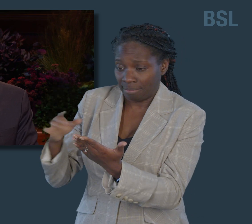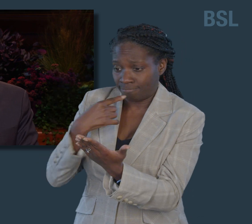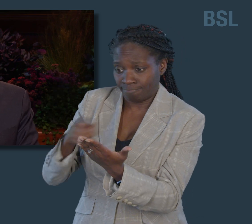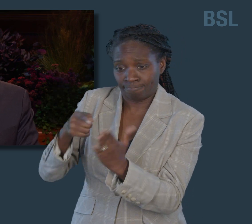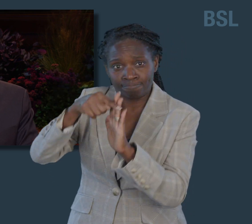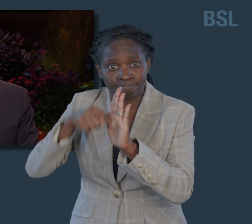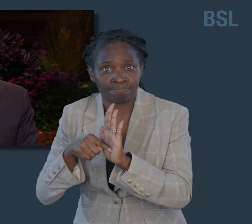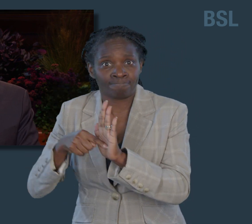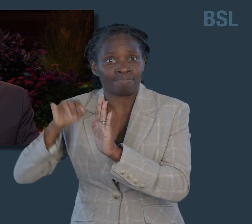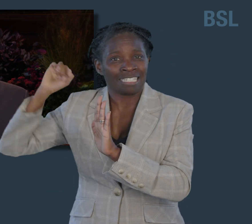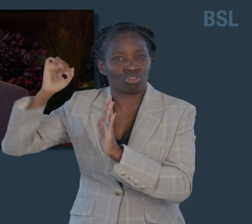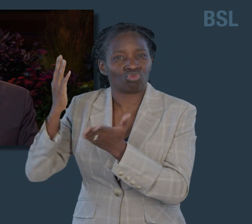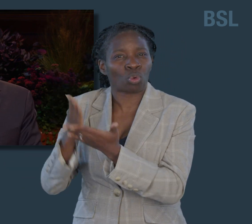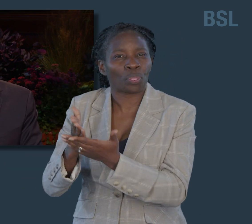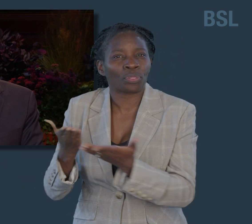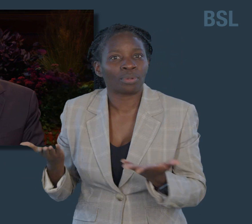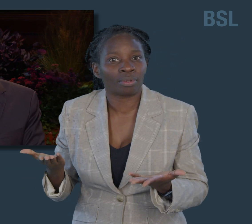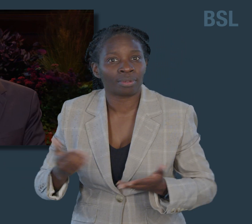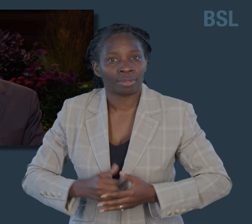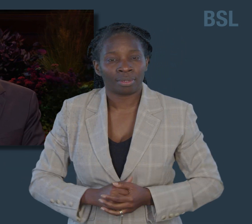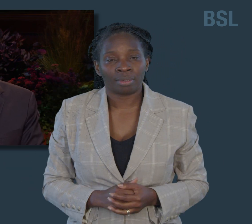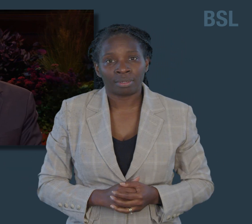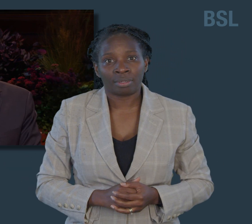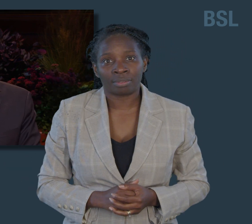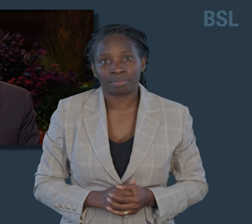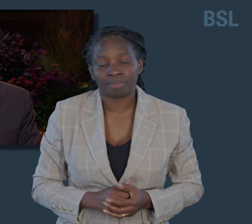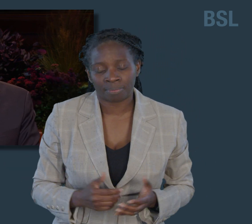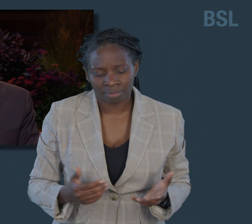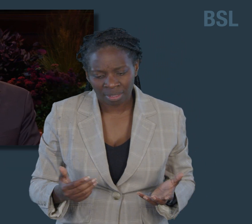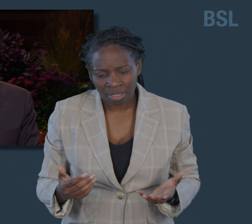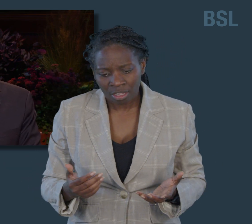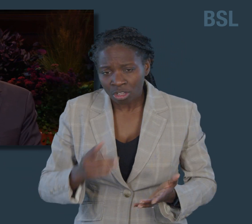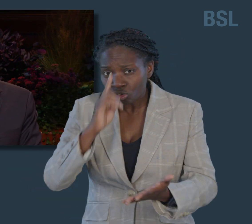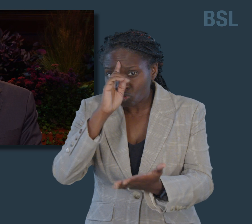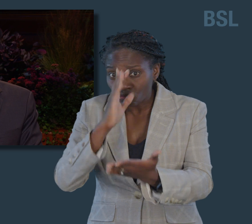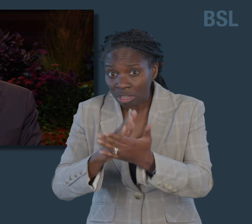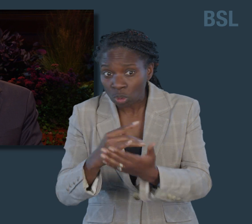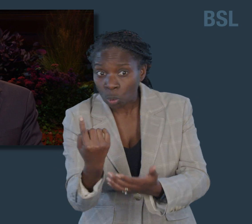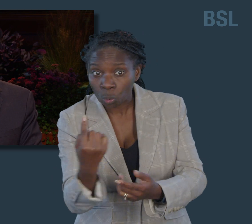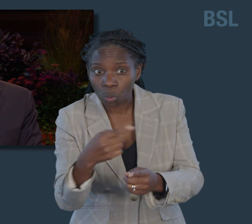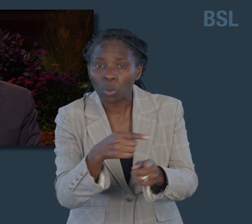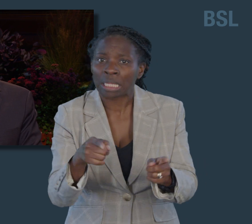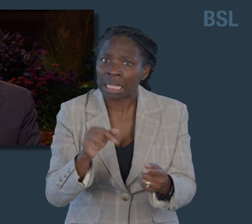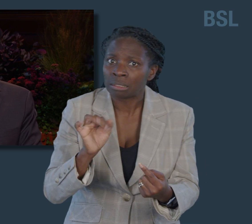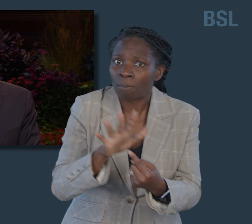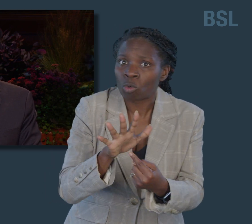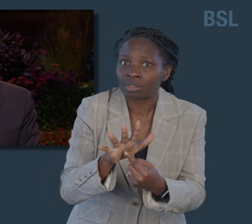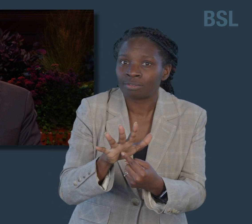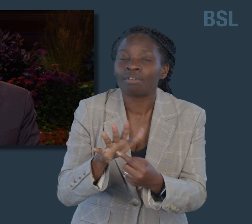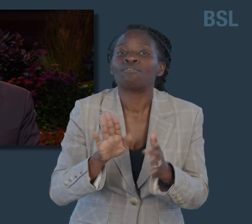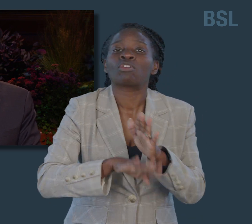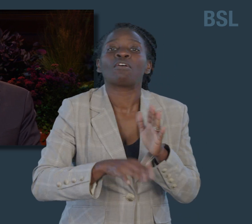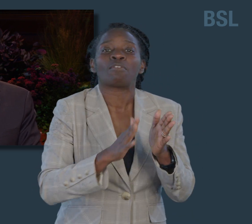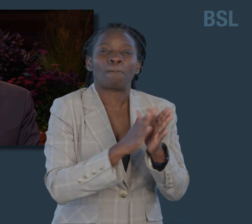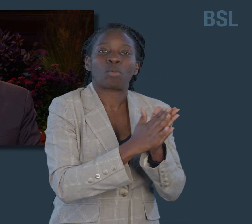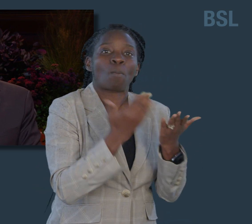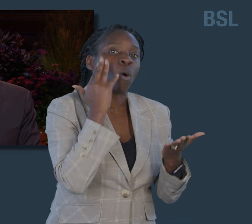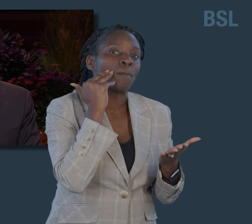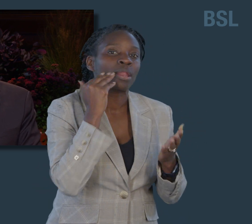Whom we choose to trust is one of life's important decisions. King Benjamin instructed his people, believe